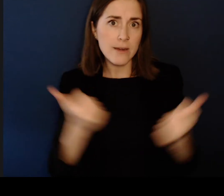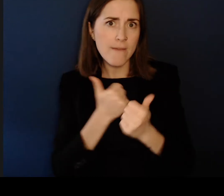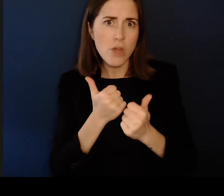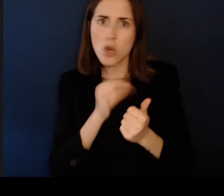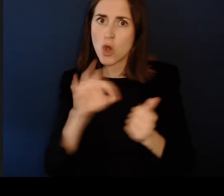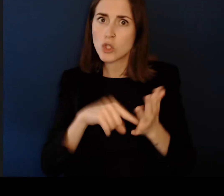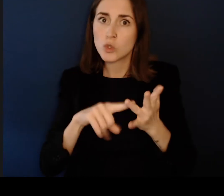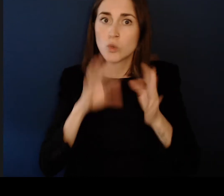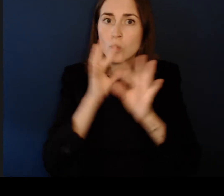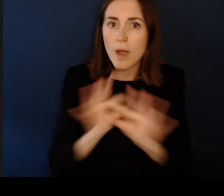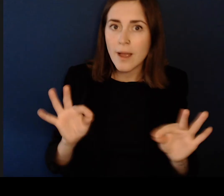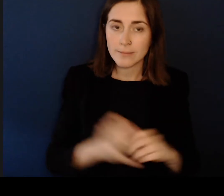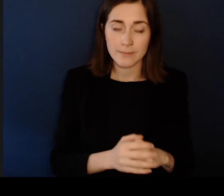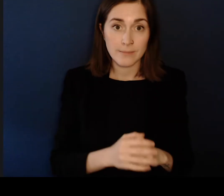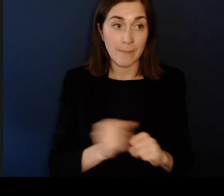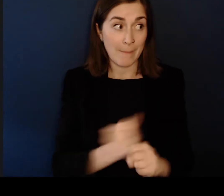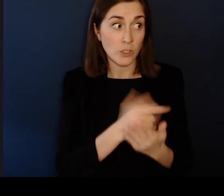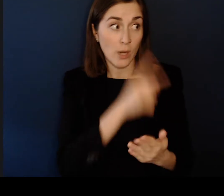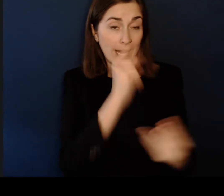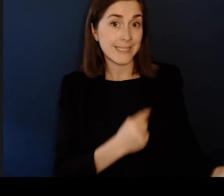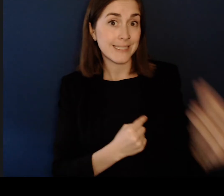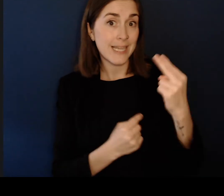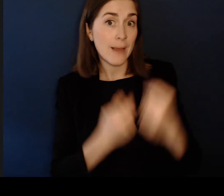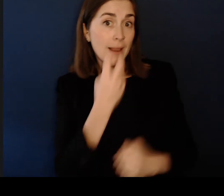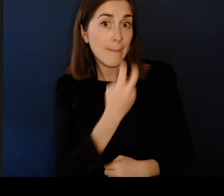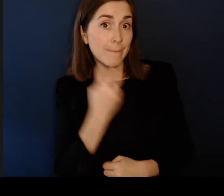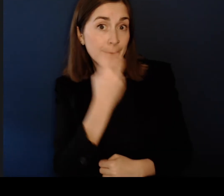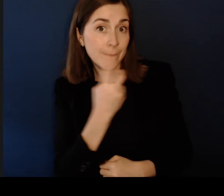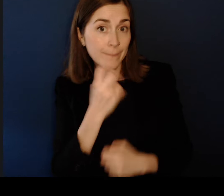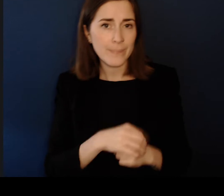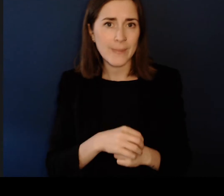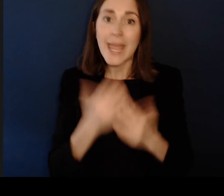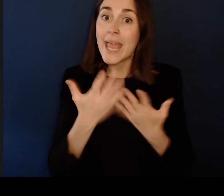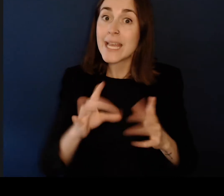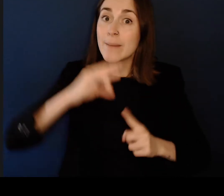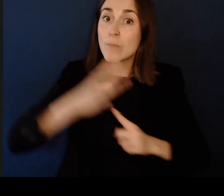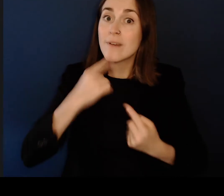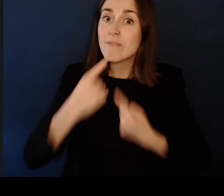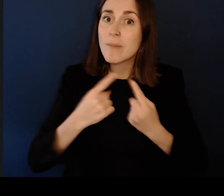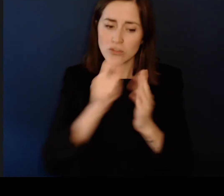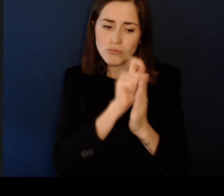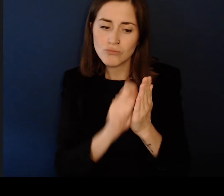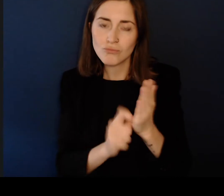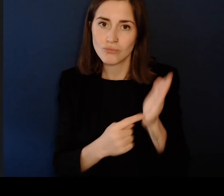Always keep your lips visible when you are speaking And write down key information